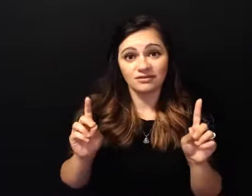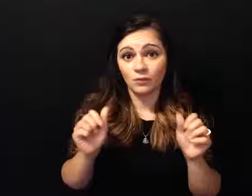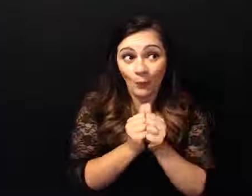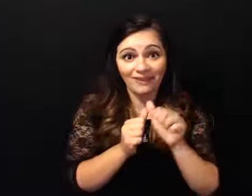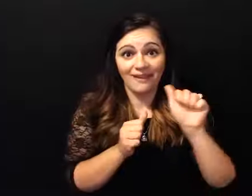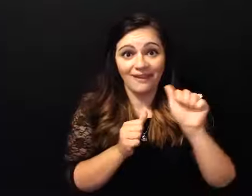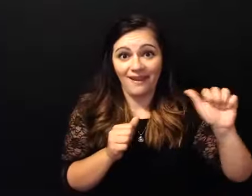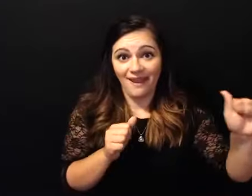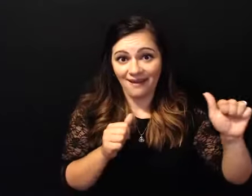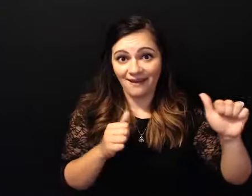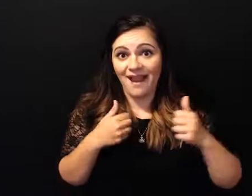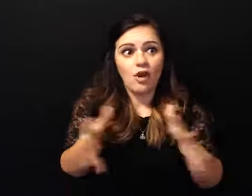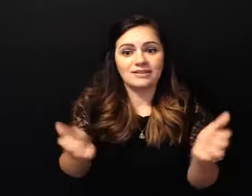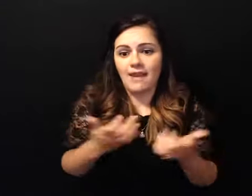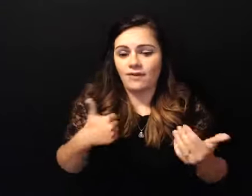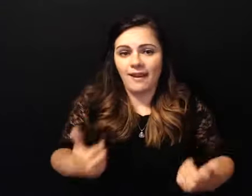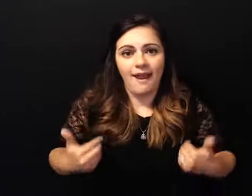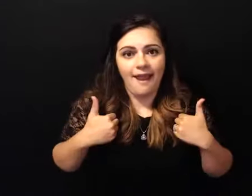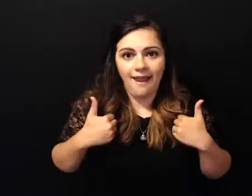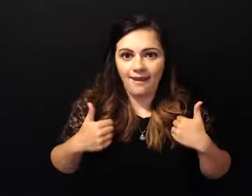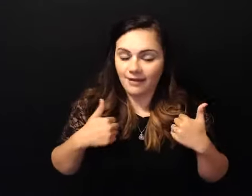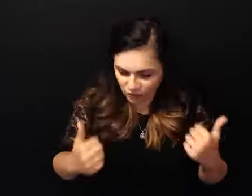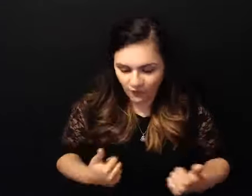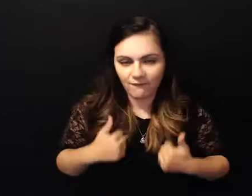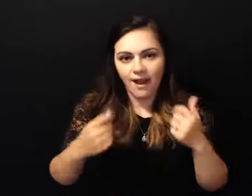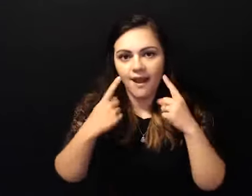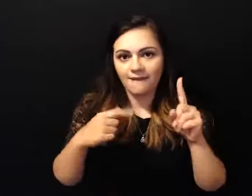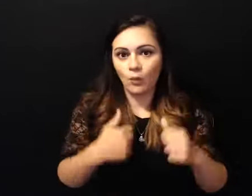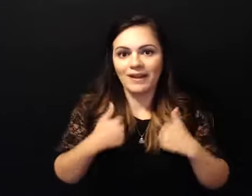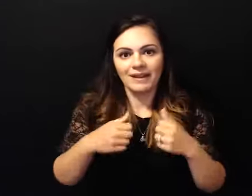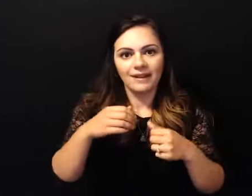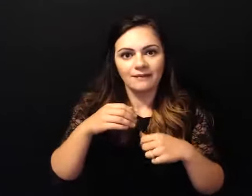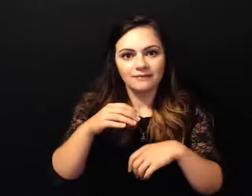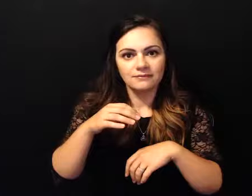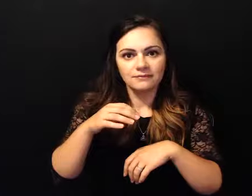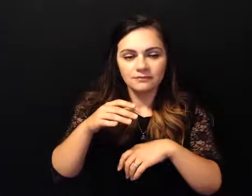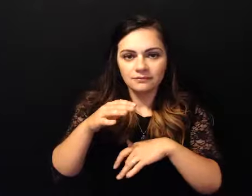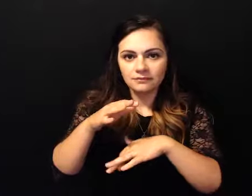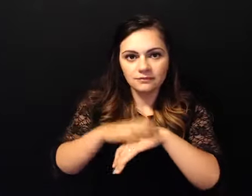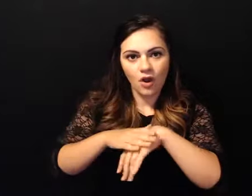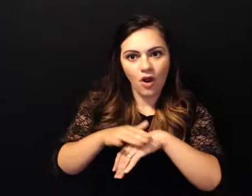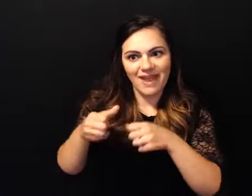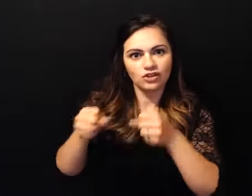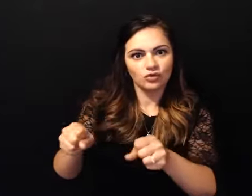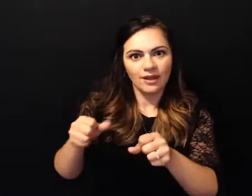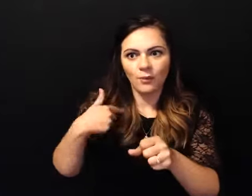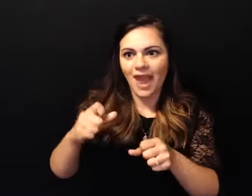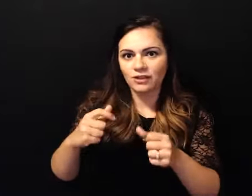in alcoholics anonymous you know we lived on a cul-de-sac street we had to file bankruptcy we lost everything that we had i lost friends i lost aa